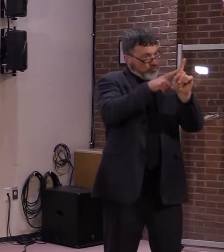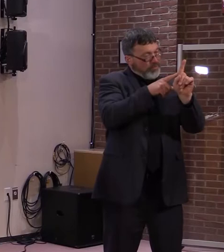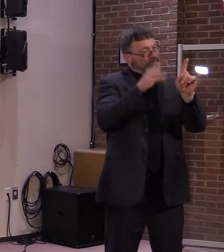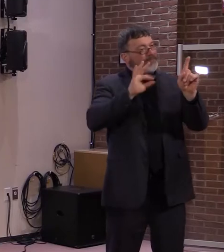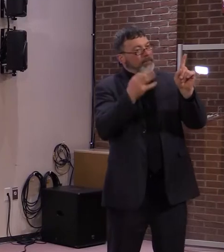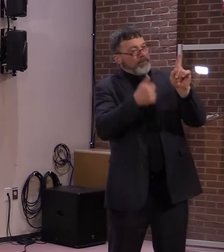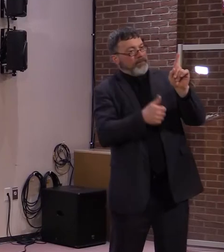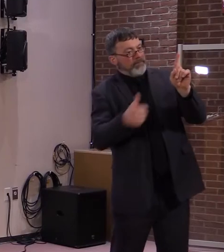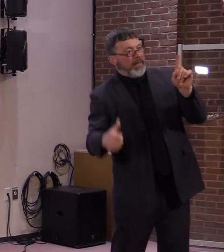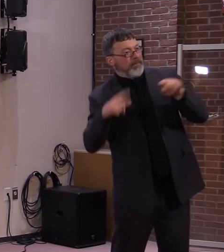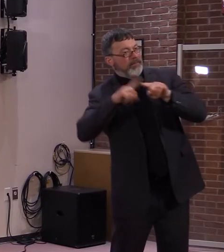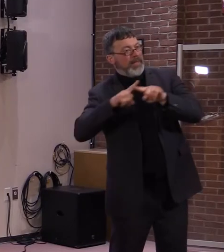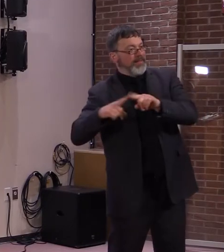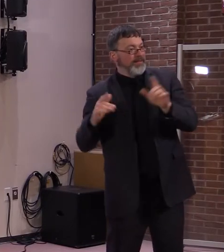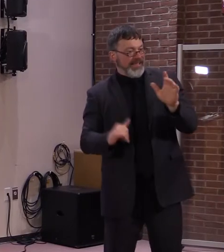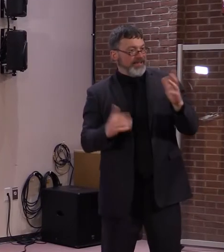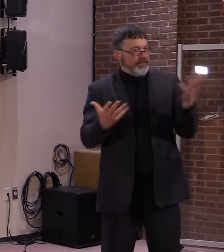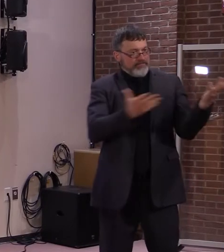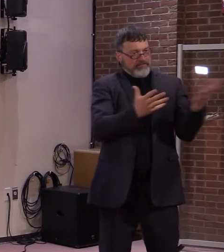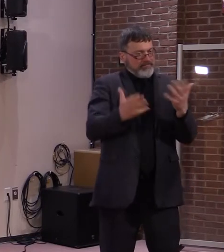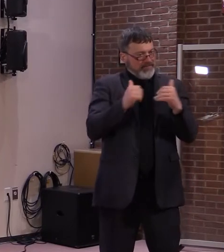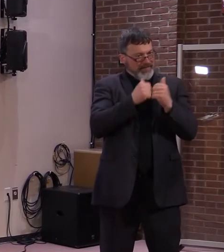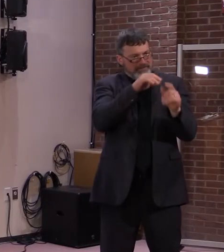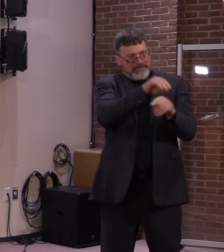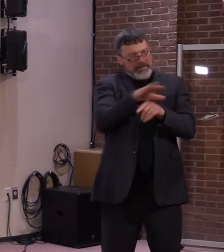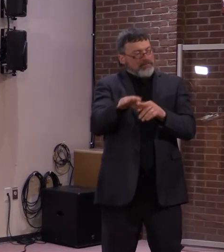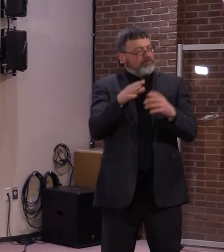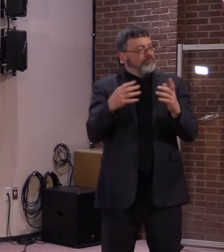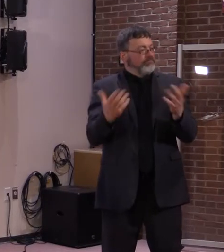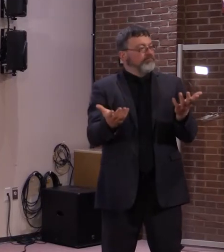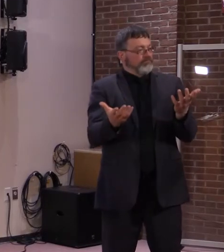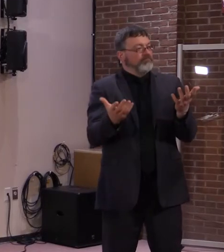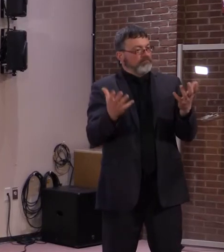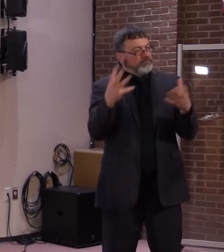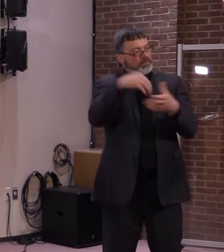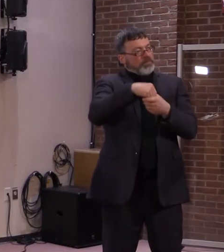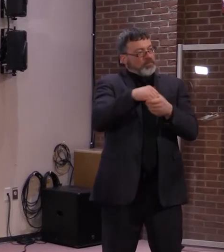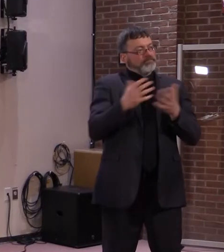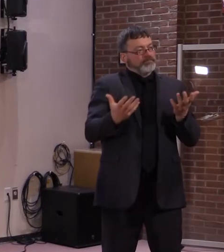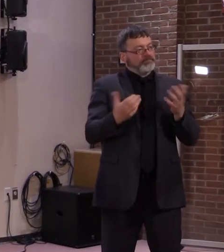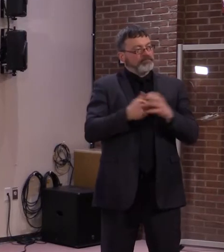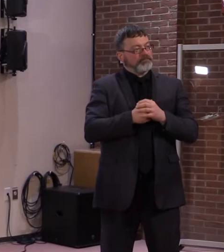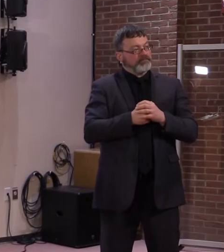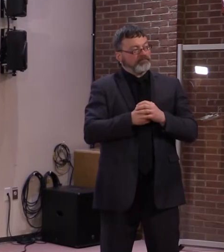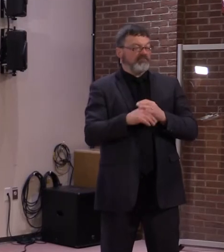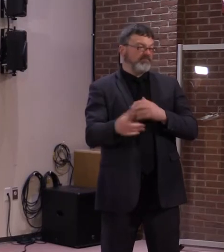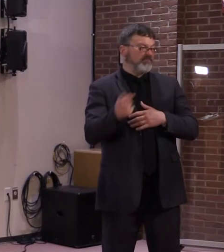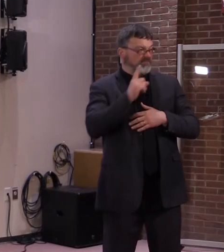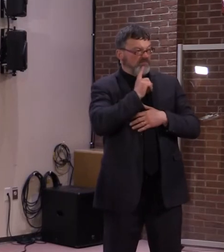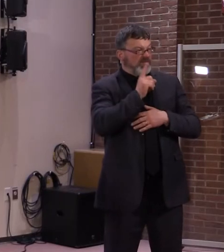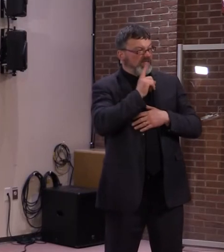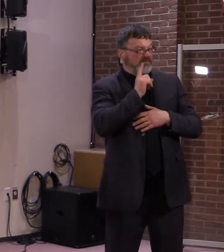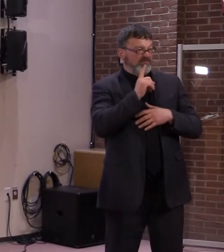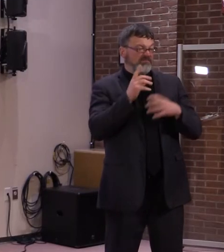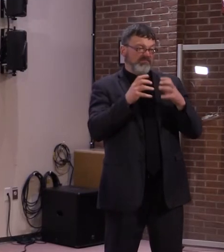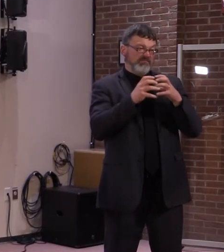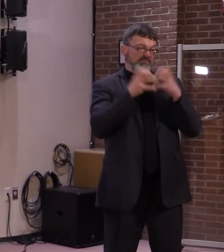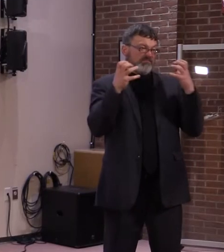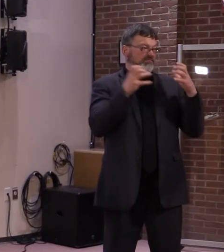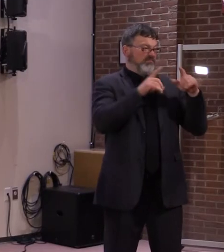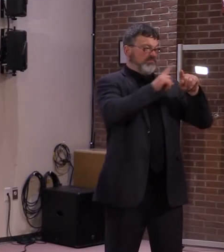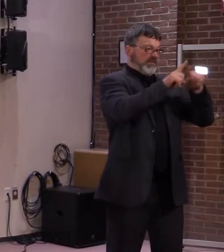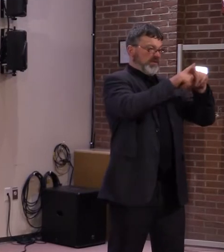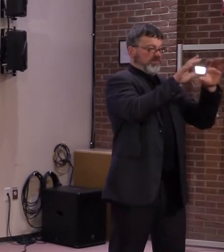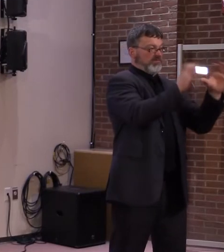point, I think there are large groupings of populations that have now been receiving benefits for